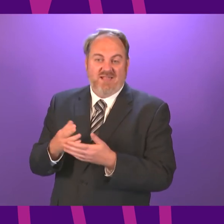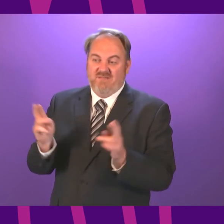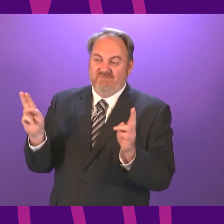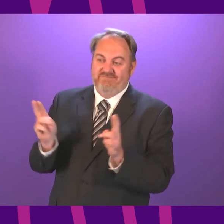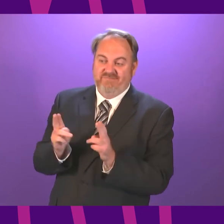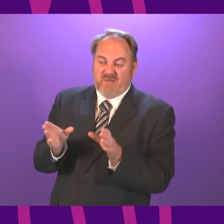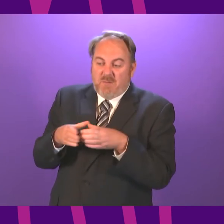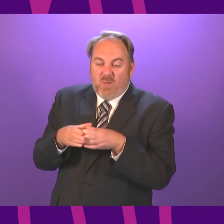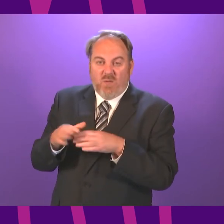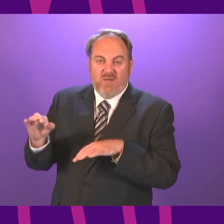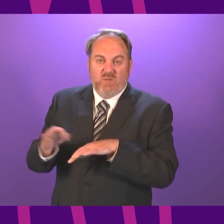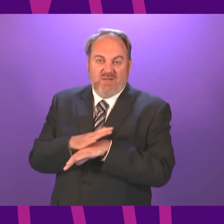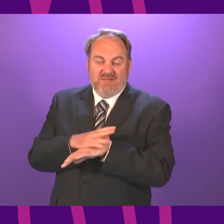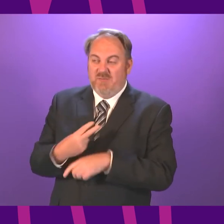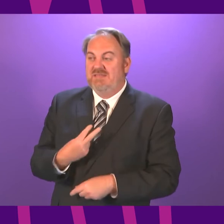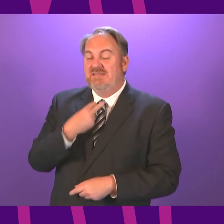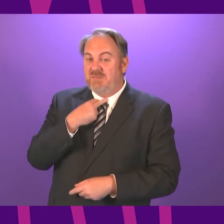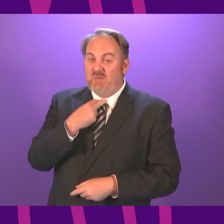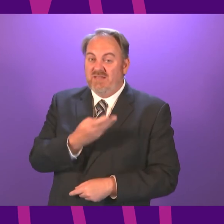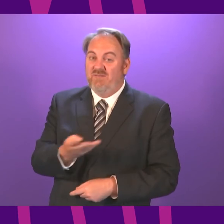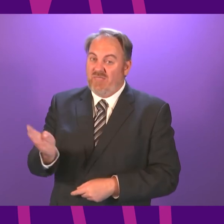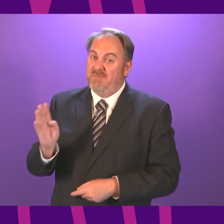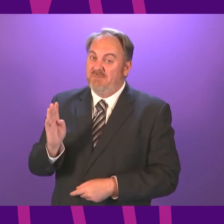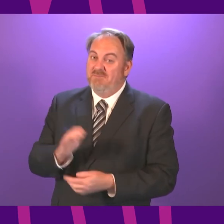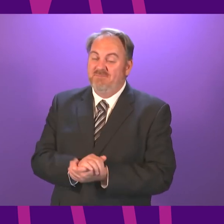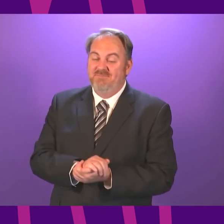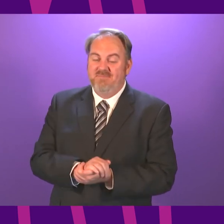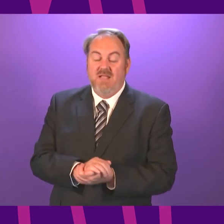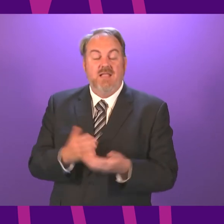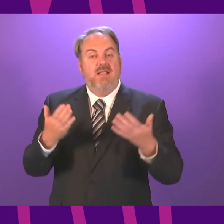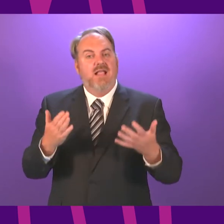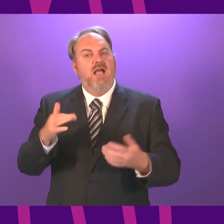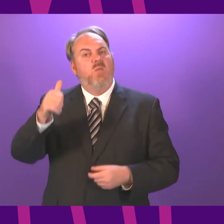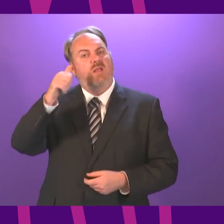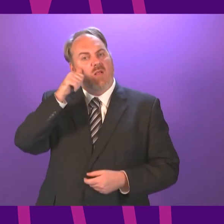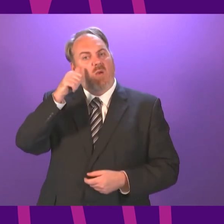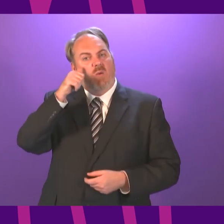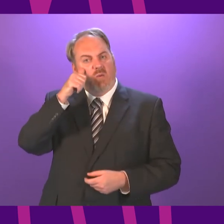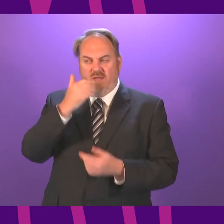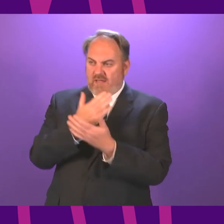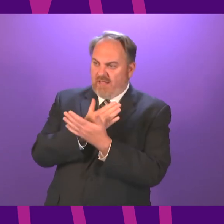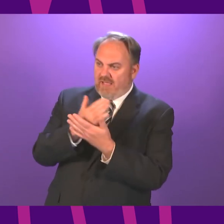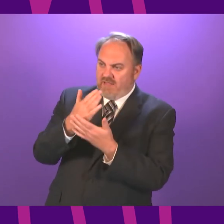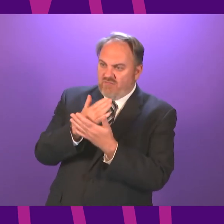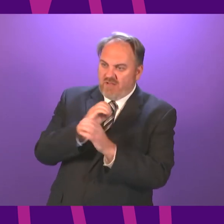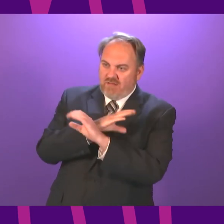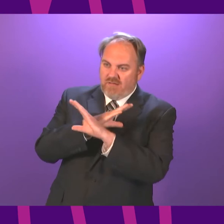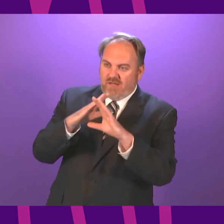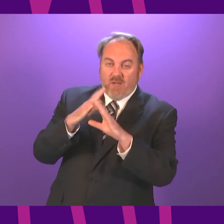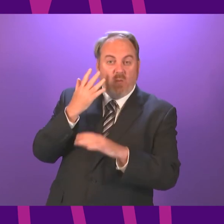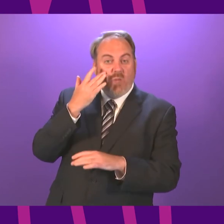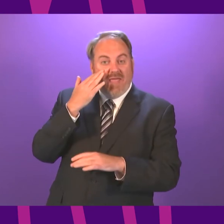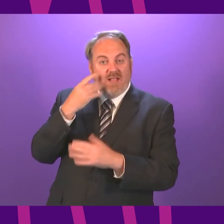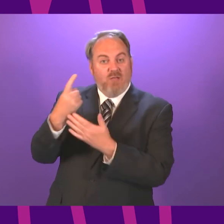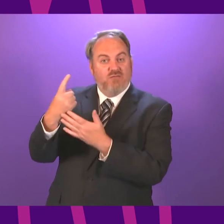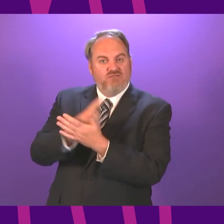It's of course welcome that today we have more of an indication of when we will be free from restrictions. And